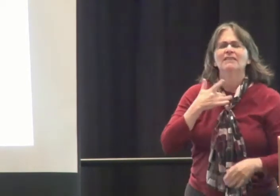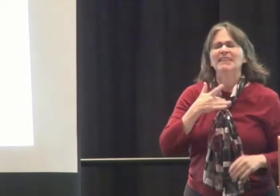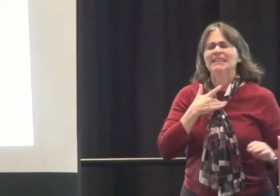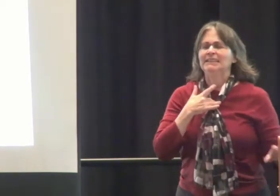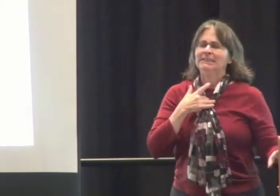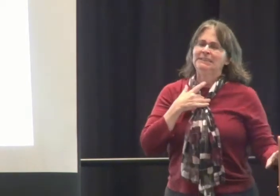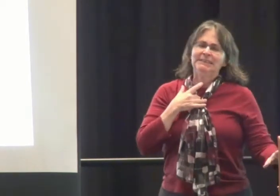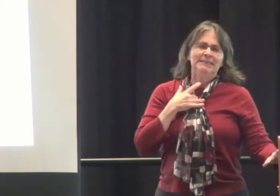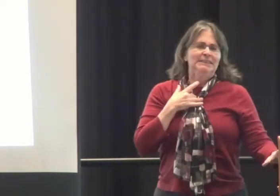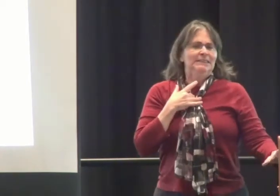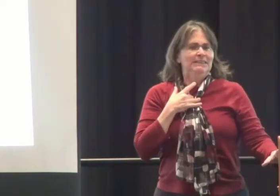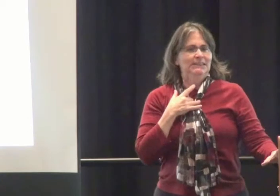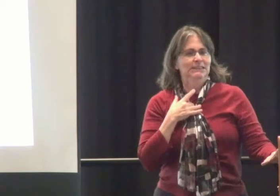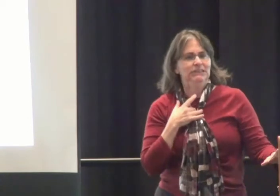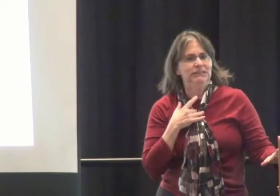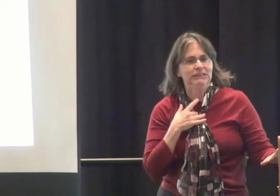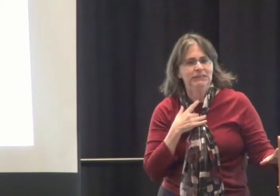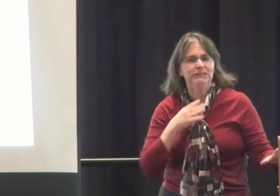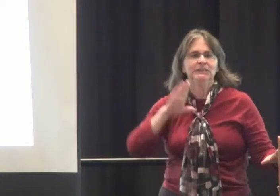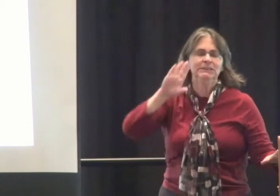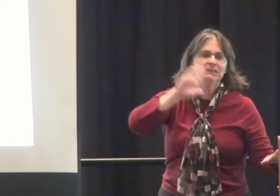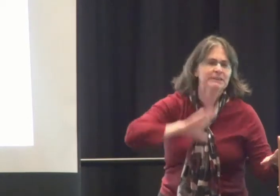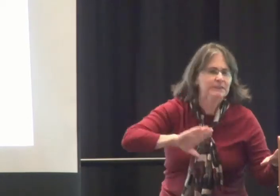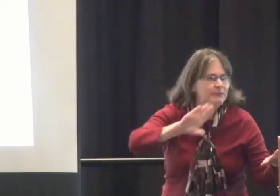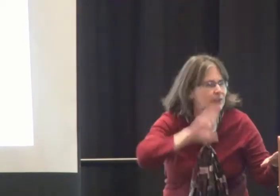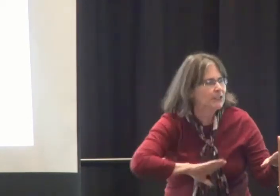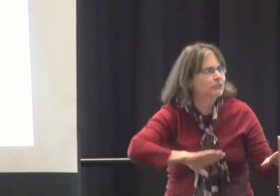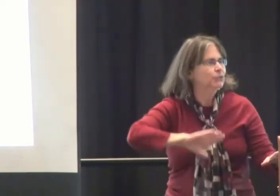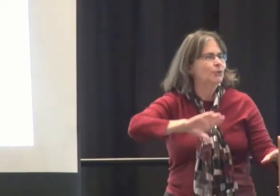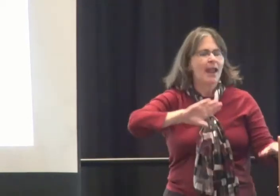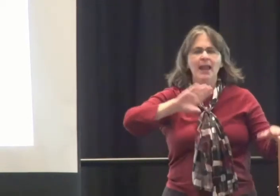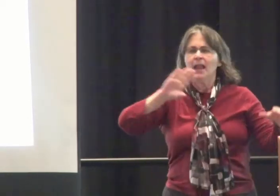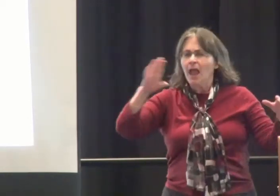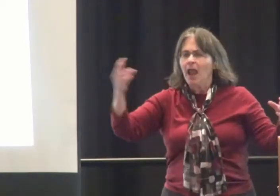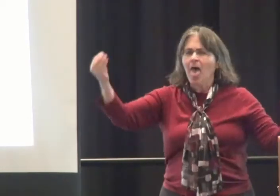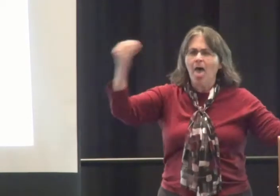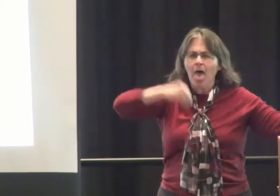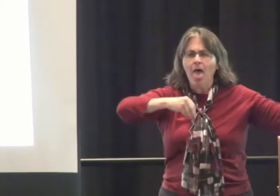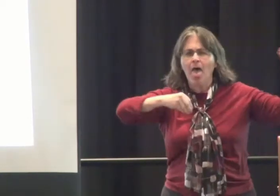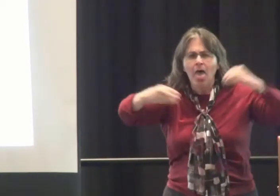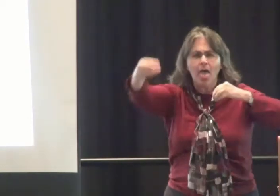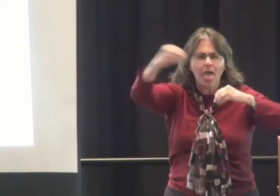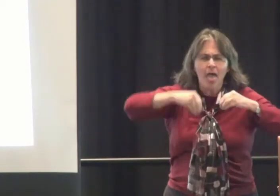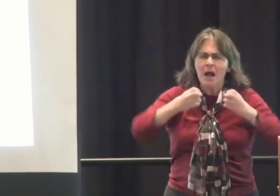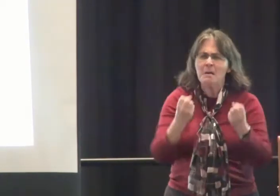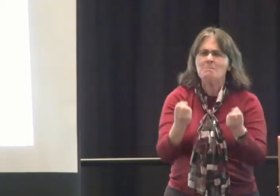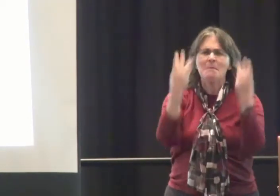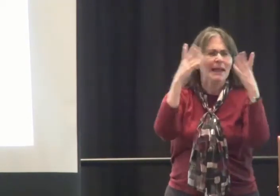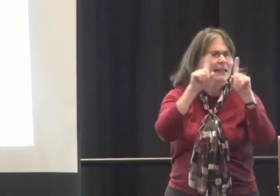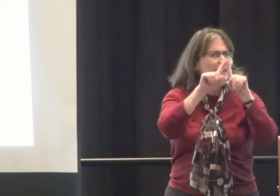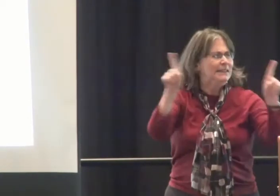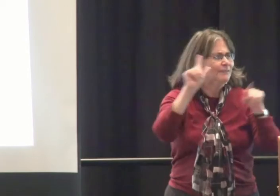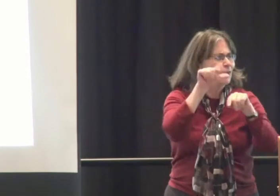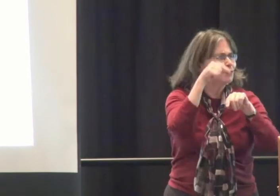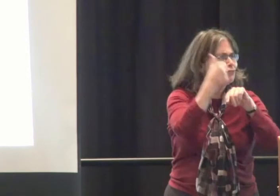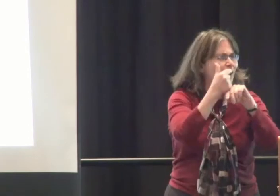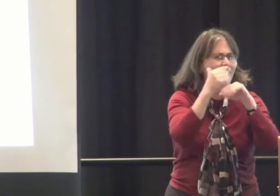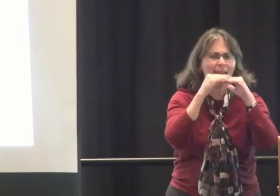Later in her career, Roxanne was experiencing the frustrations that teachers do with many different